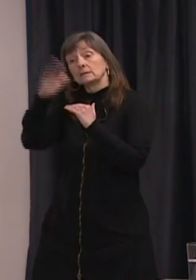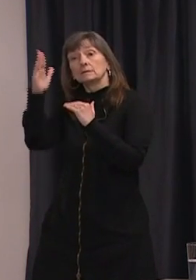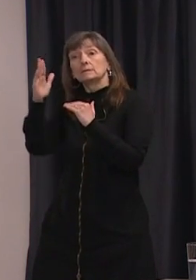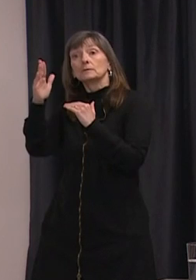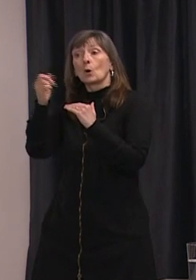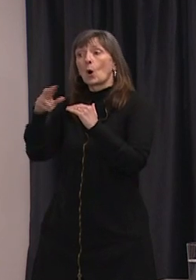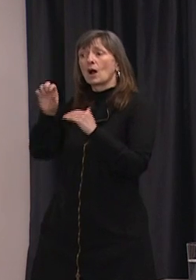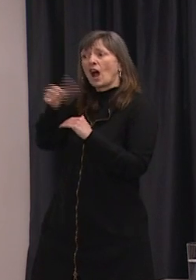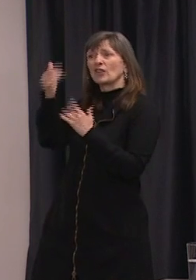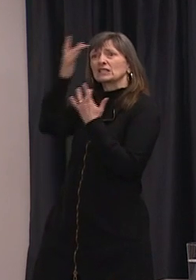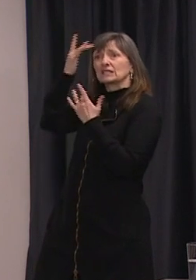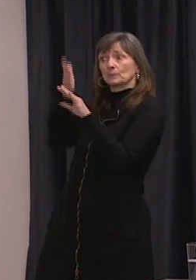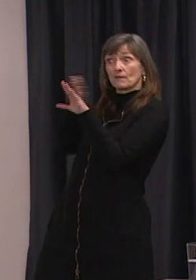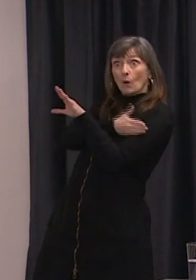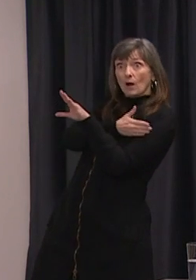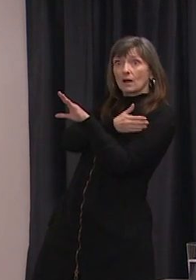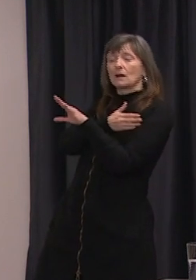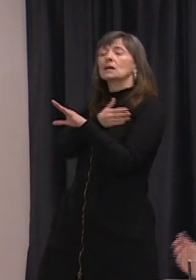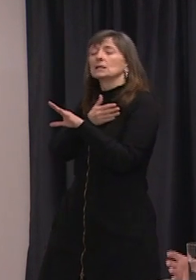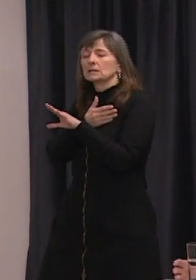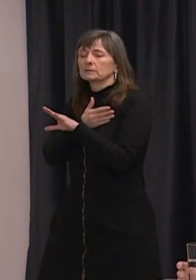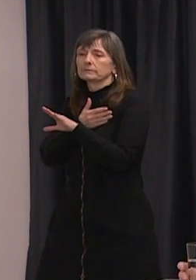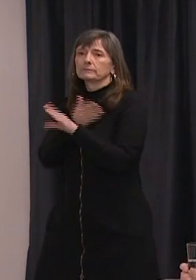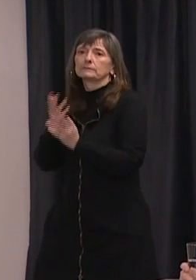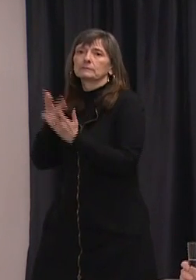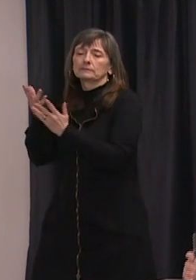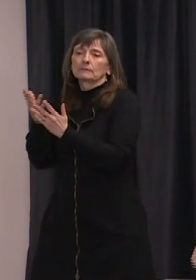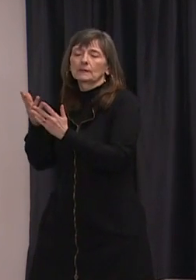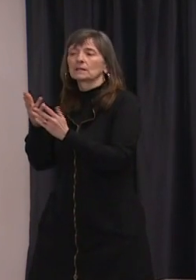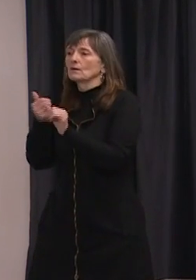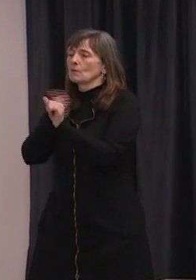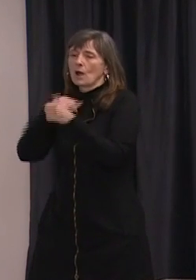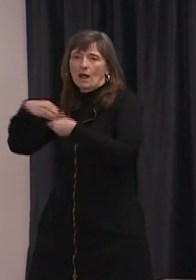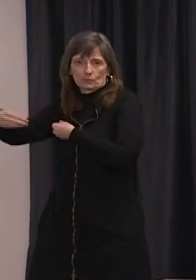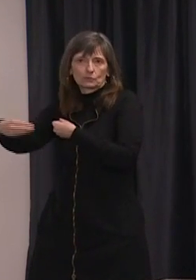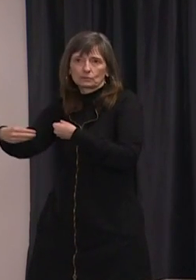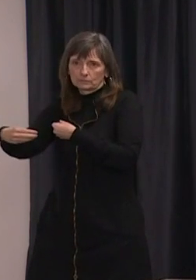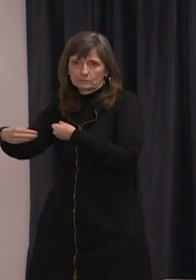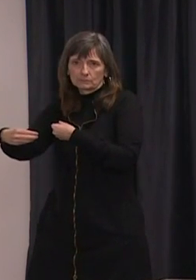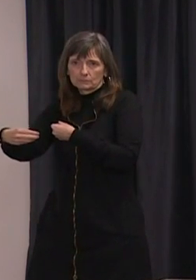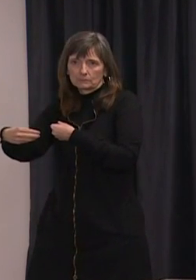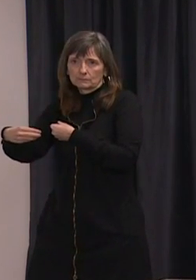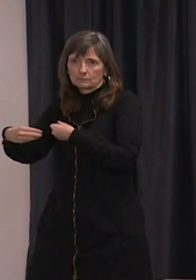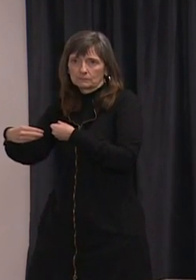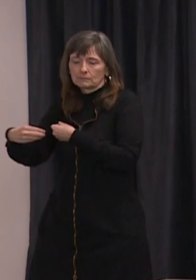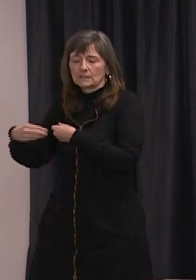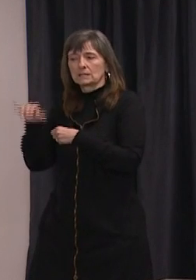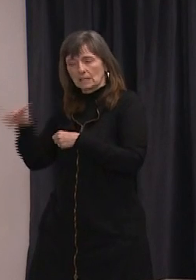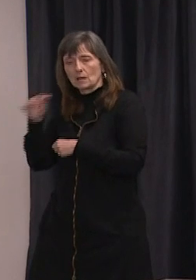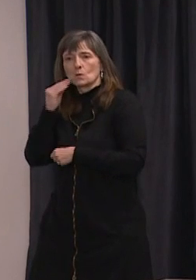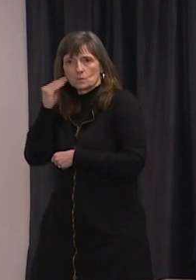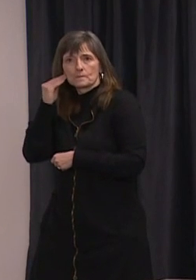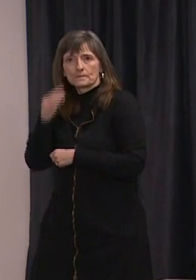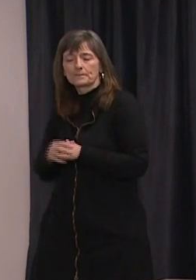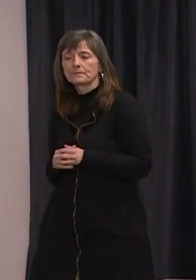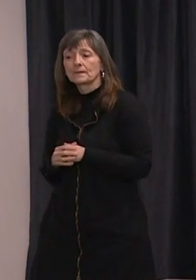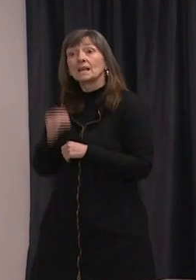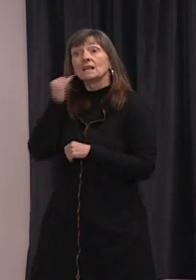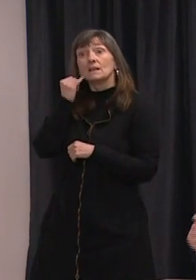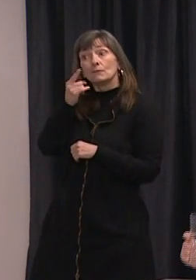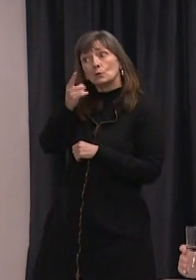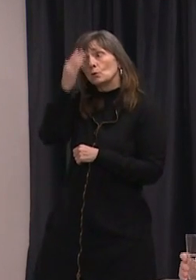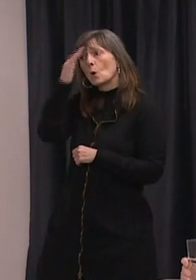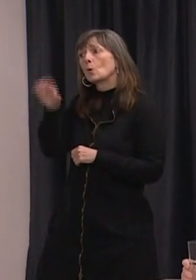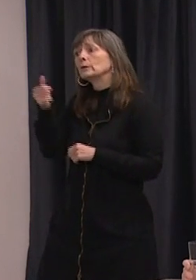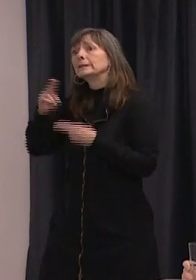severe illness. We recommend these individuals avoid going out in public as much as possible. If you know someone who may